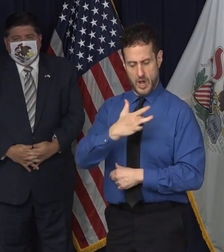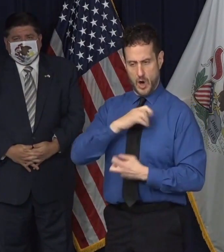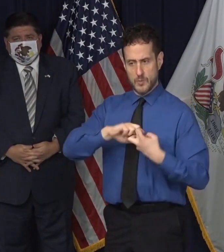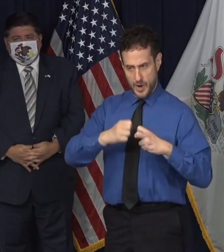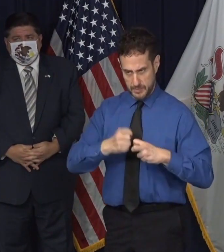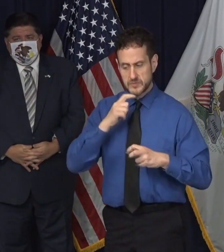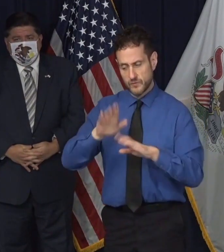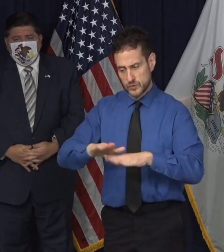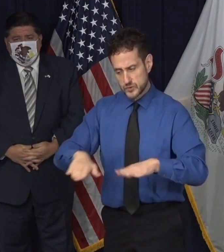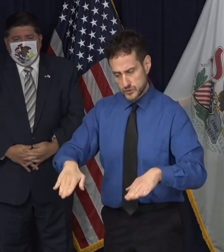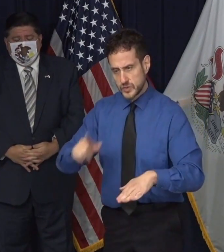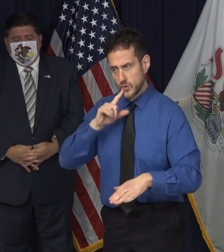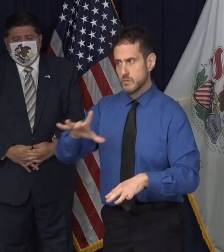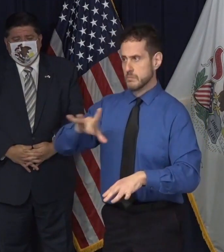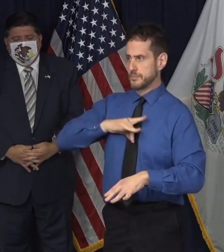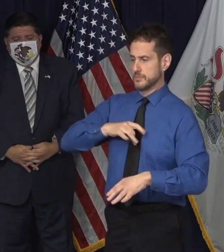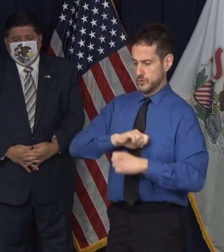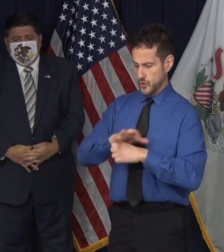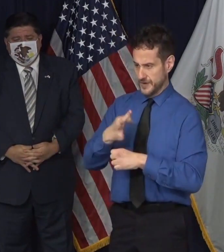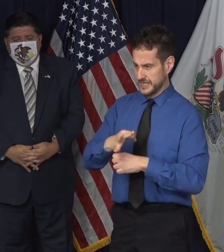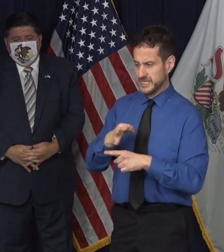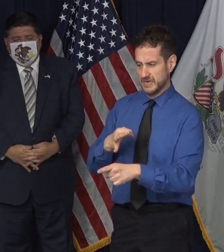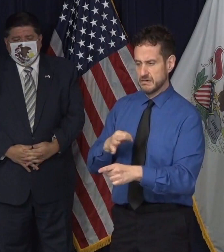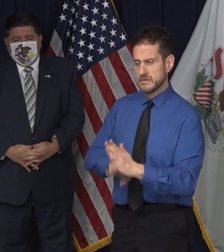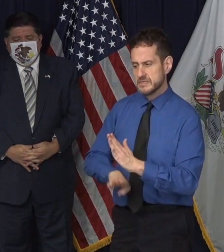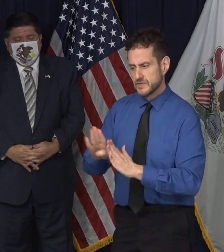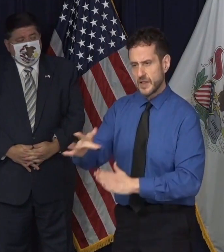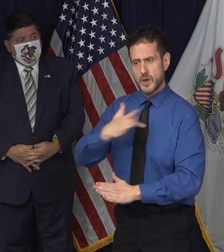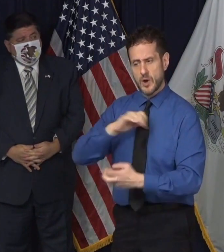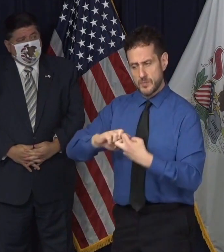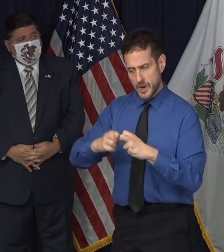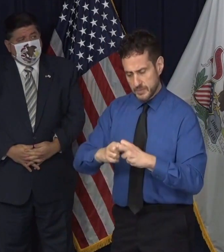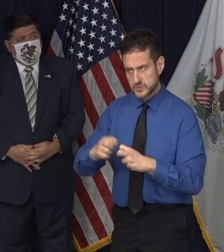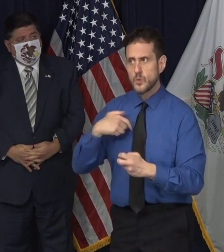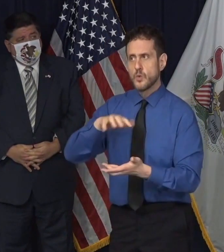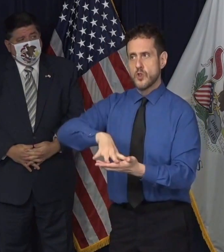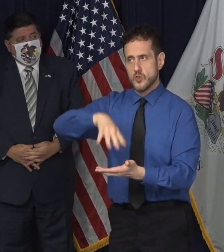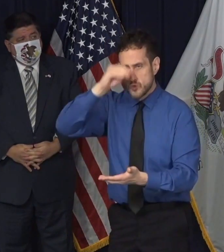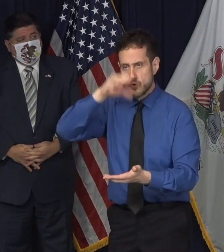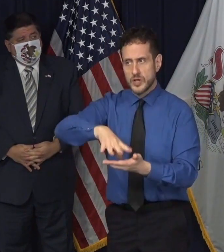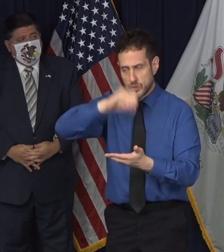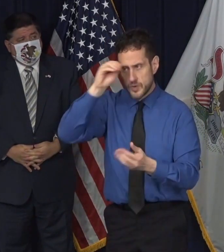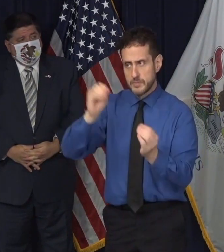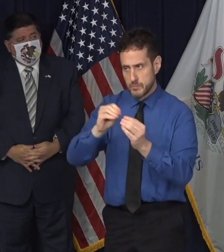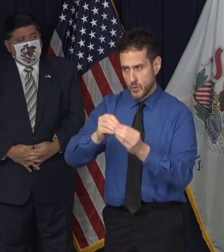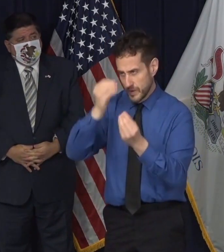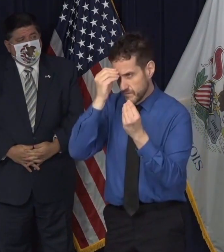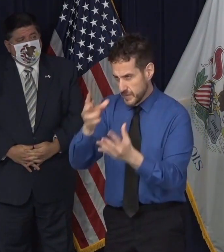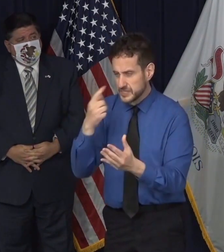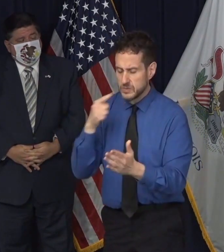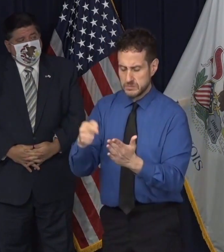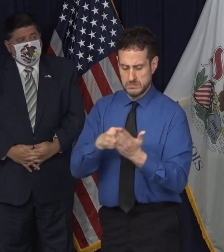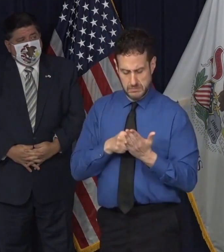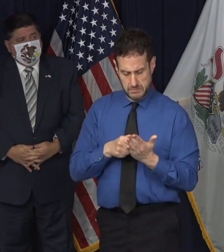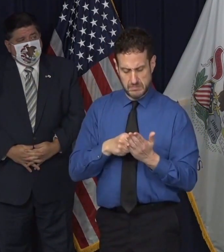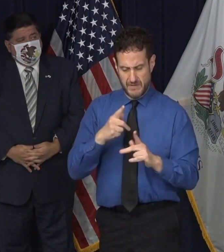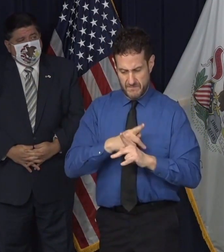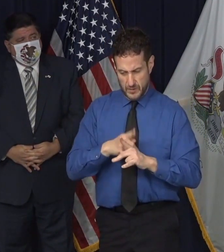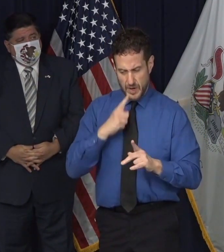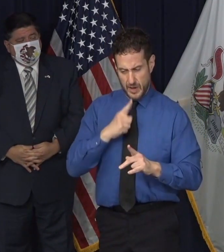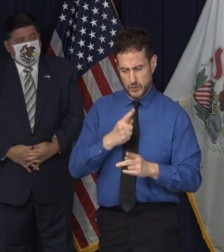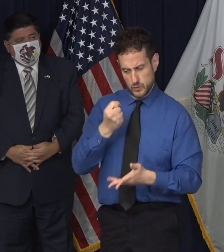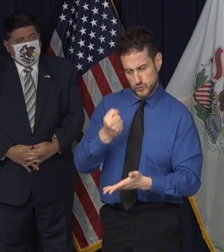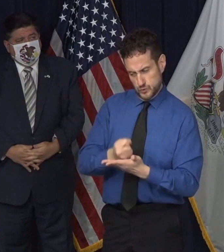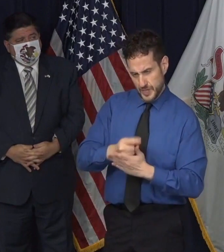in children who can get the virus. So as we get all of that information, and as we can try to identify ways that we might be able to treat or prevent